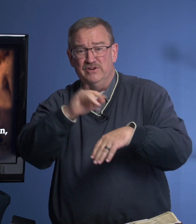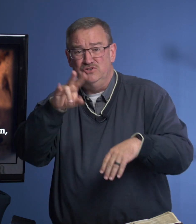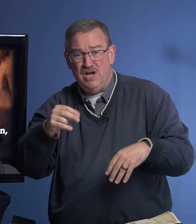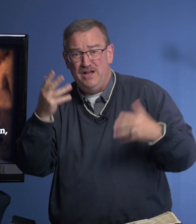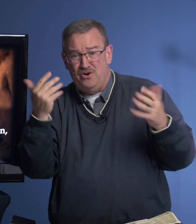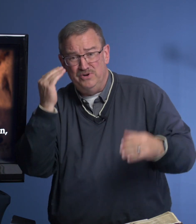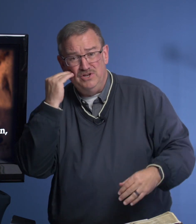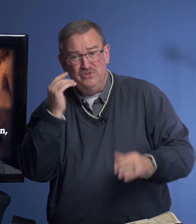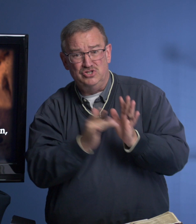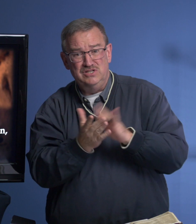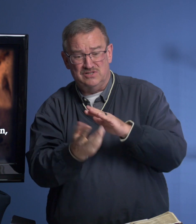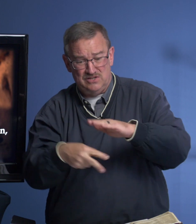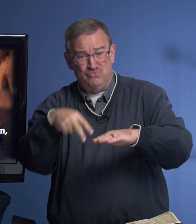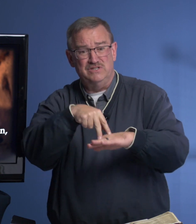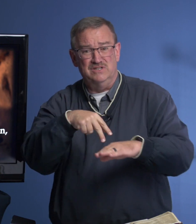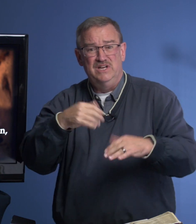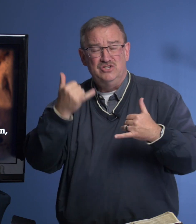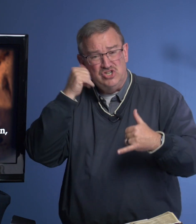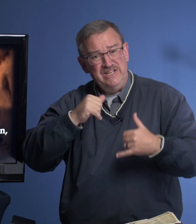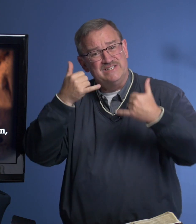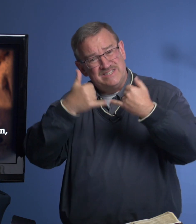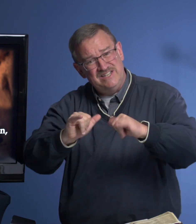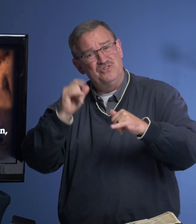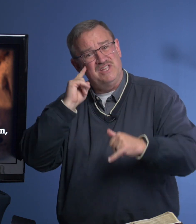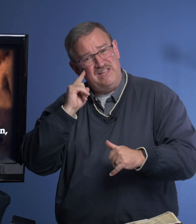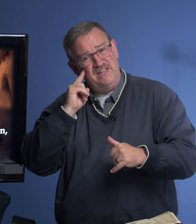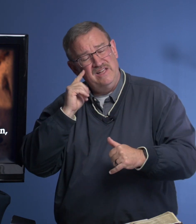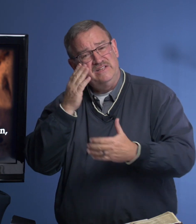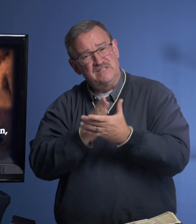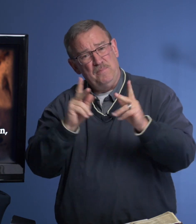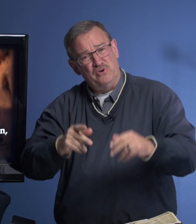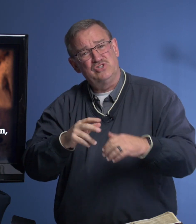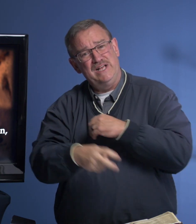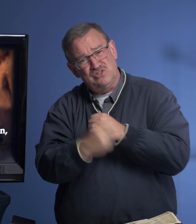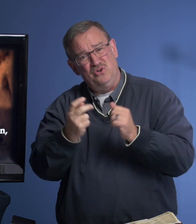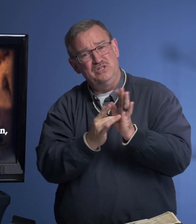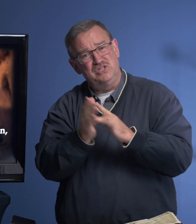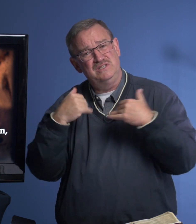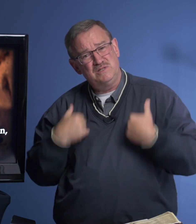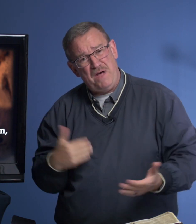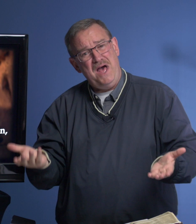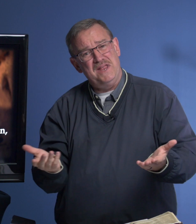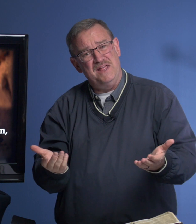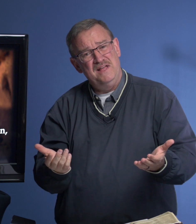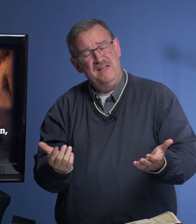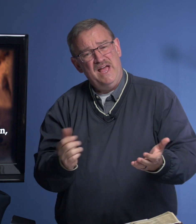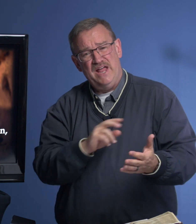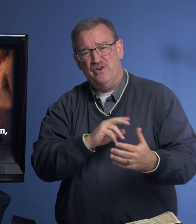and John already know that Jesus has risen. She is still thinking some person has stolen Jesus' body. And her